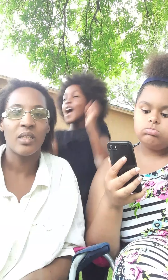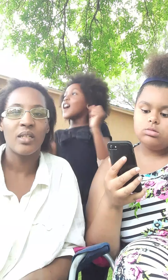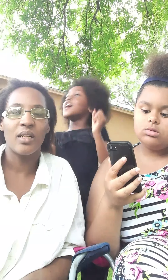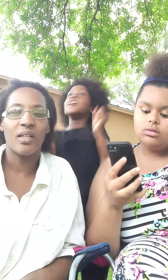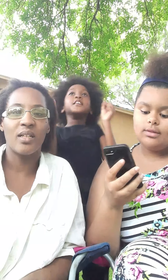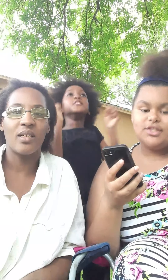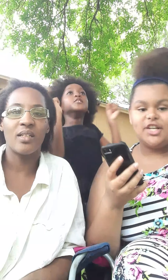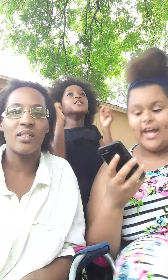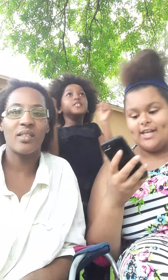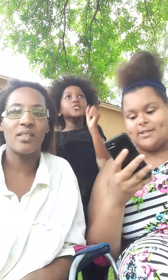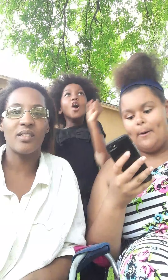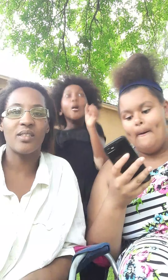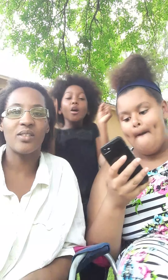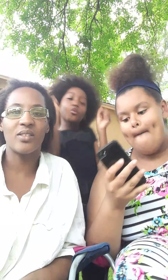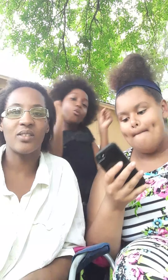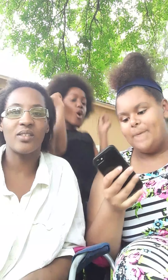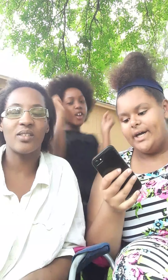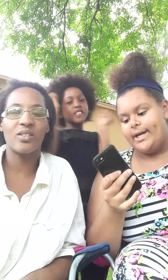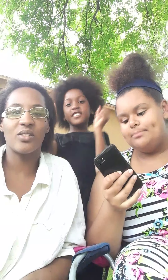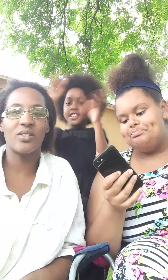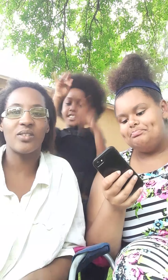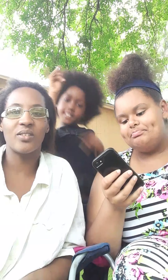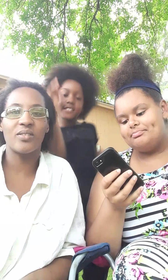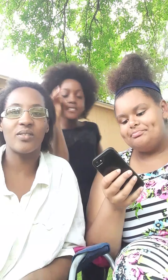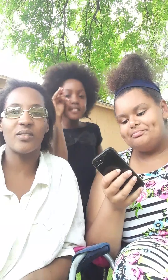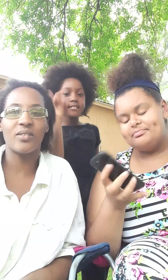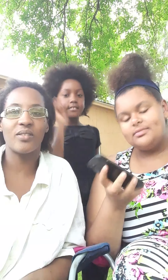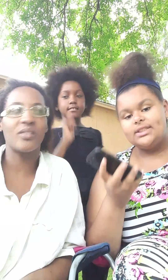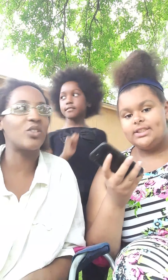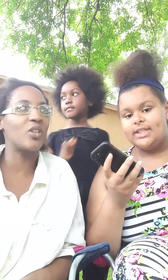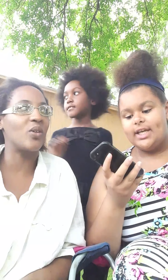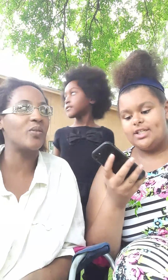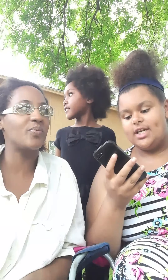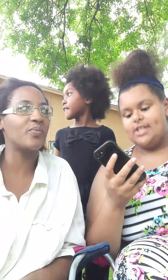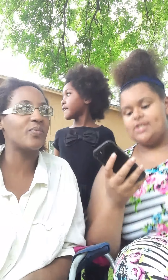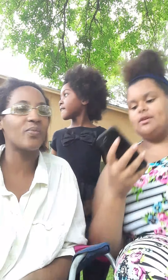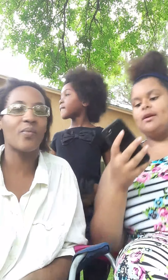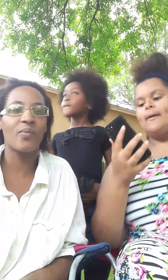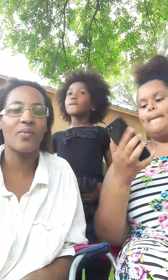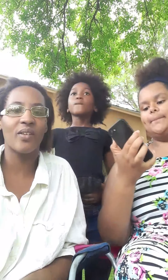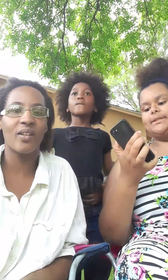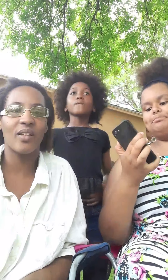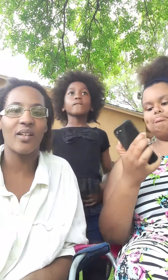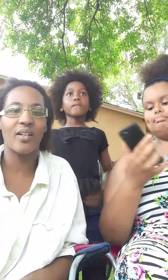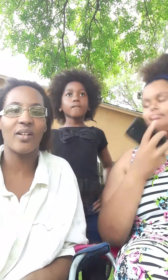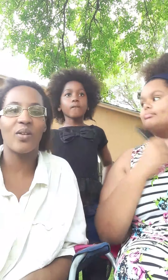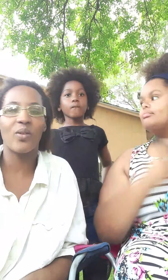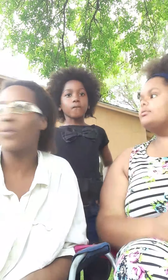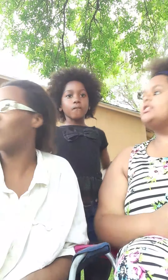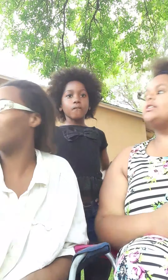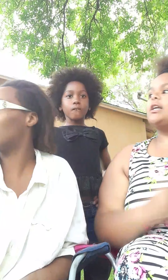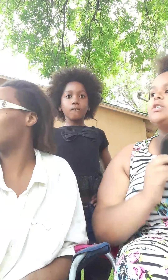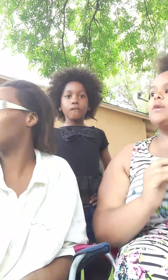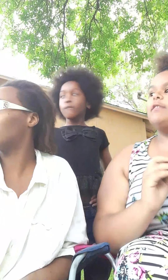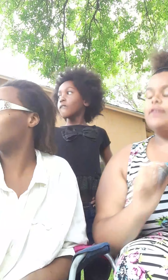she didn't answer no more quarantine she didn't she didn't not answering but shout out to my vivi